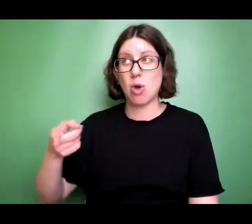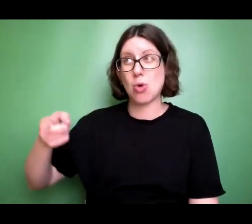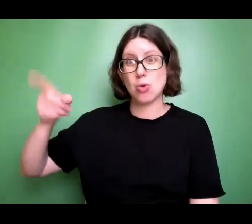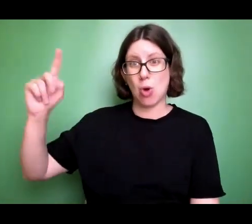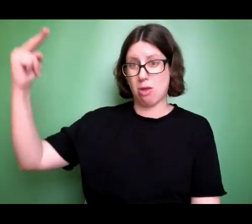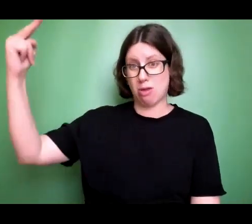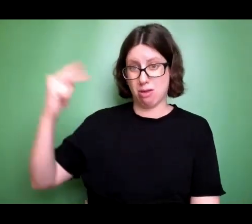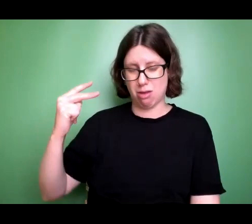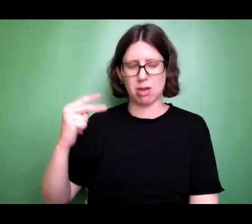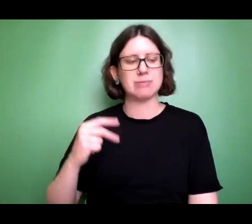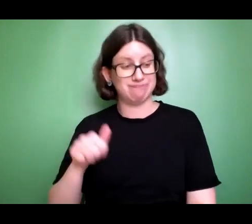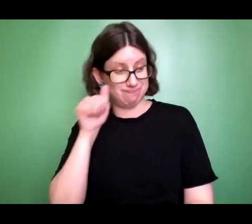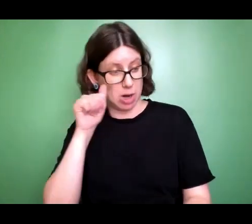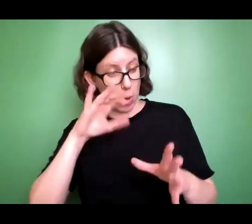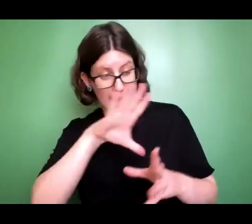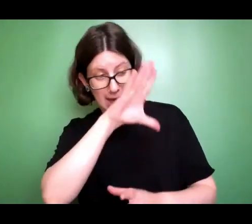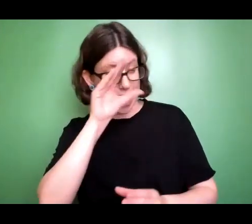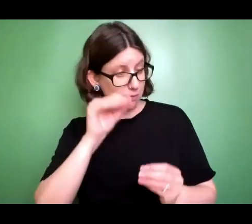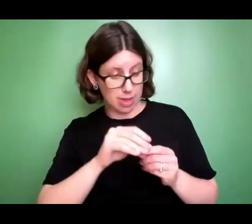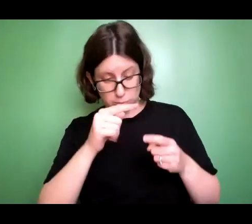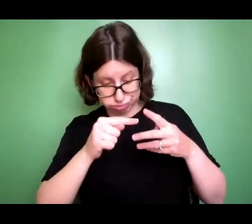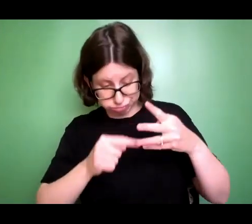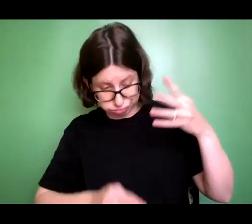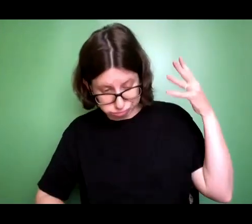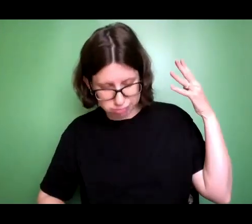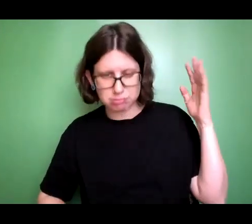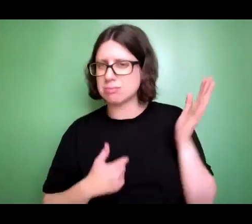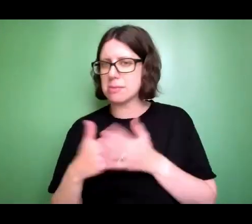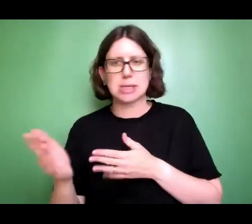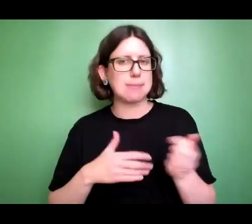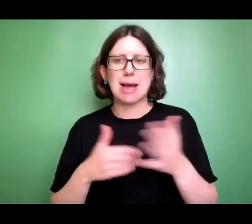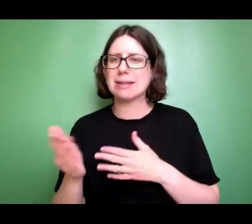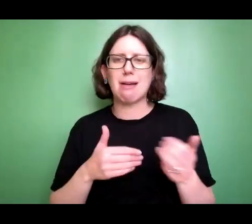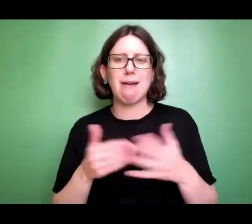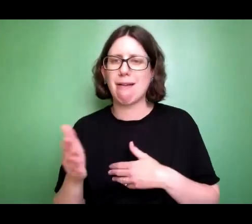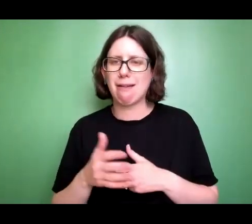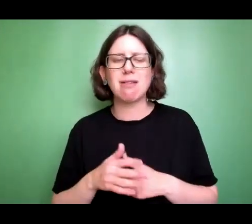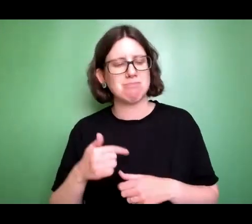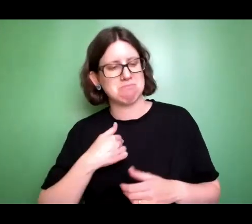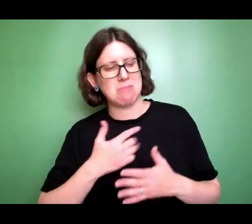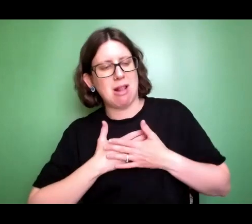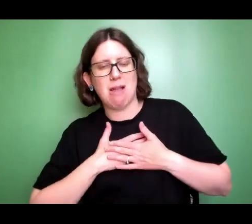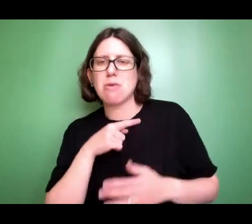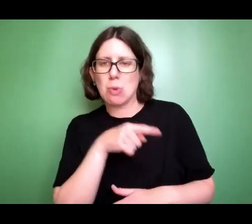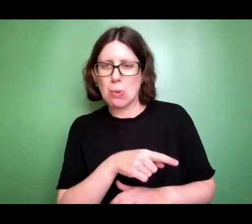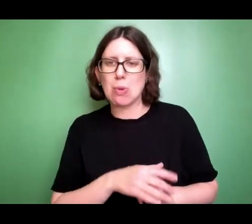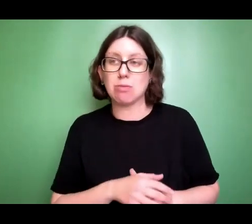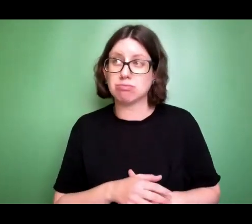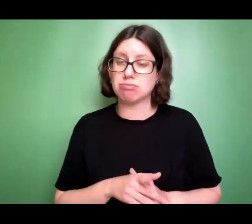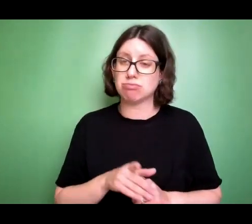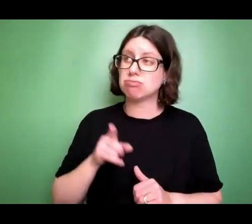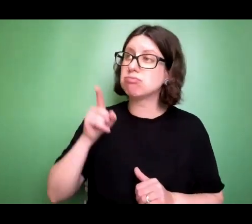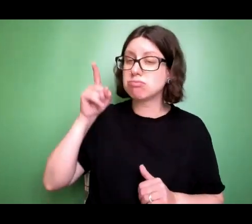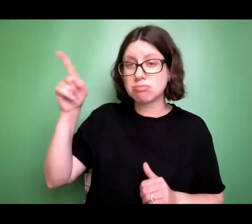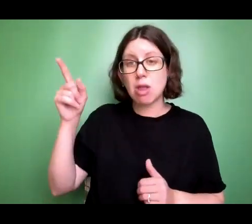I'm able to pardon them all, to forgive them all. And he does this by sending his son, to be the atoning sacrifice for our sins.